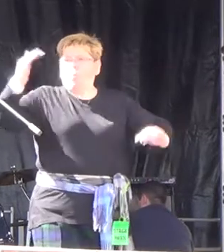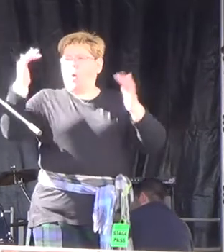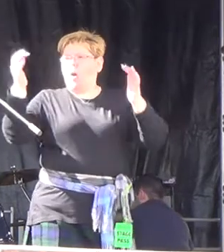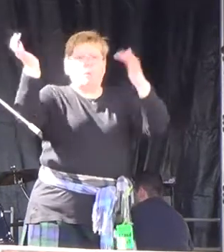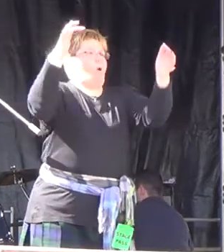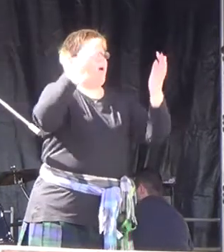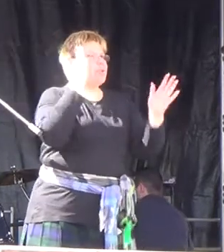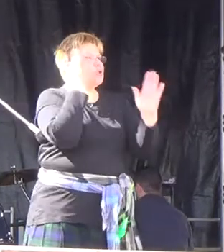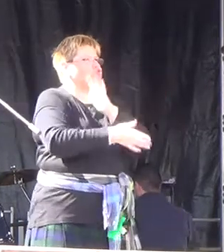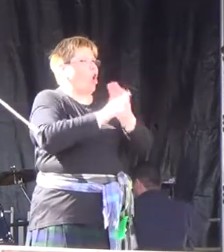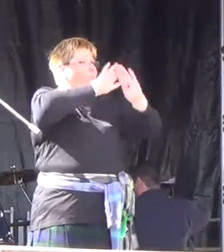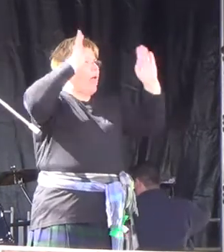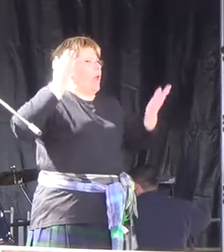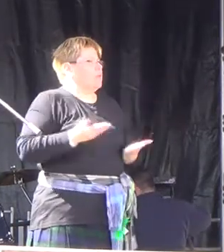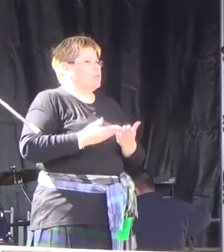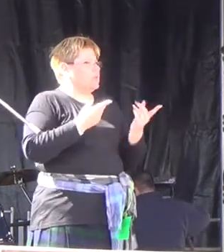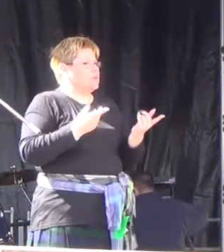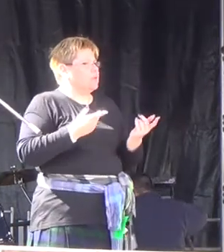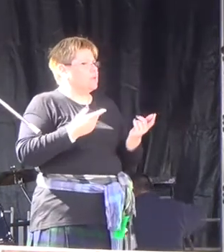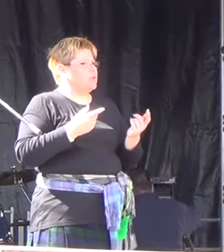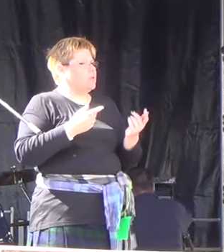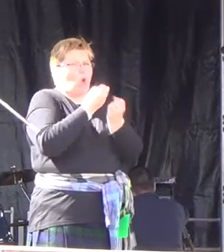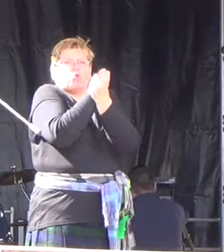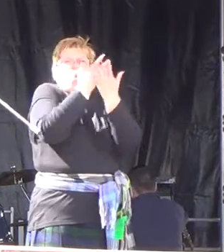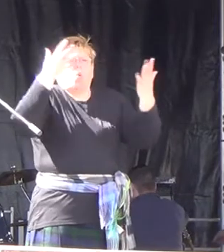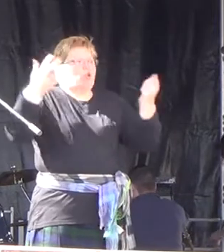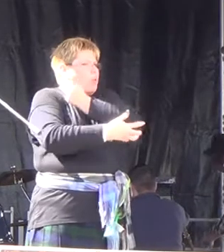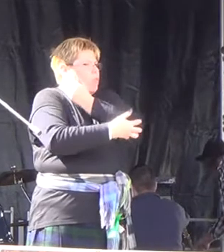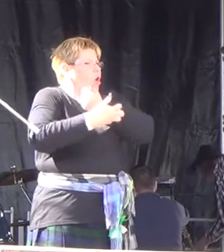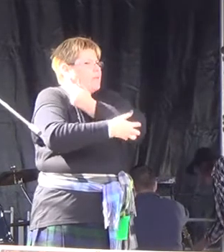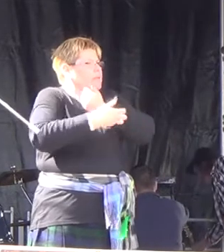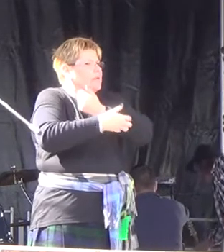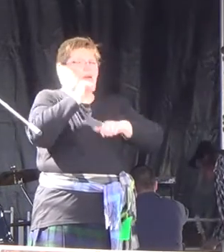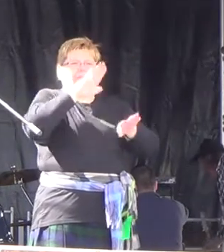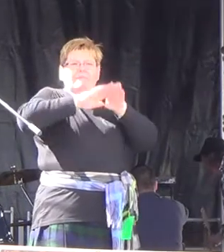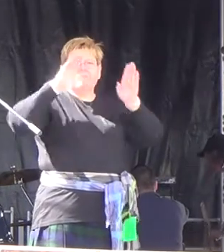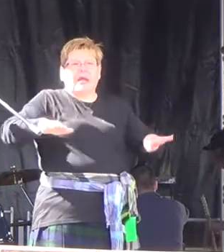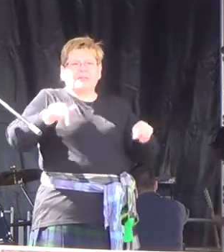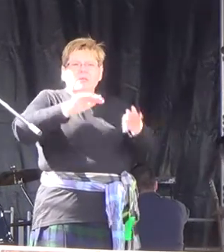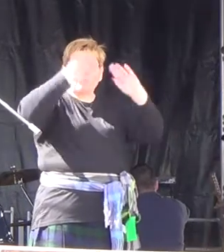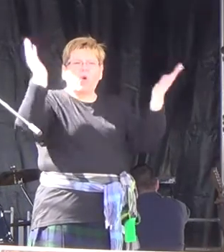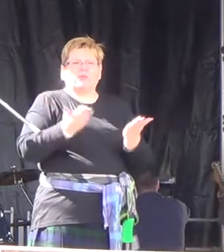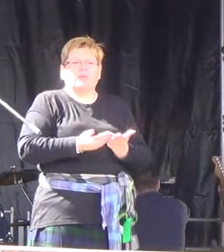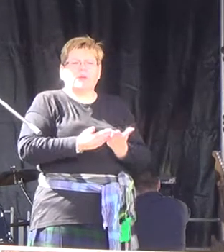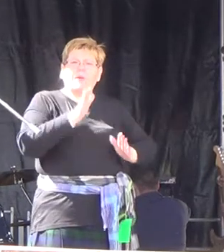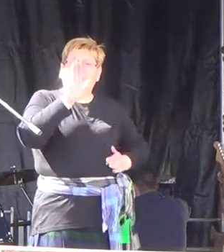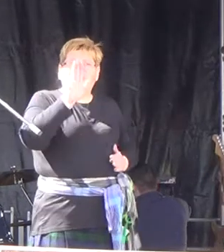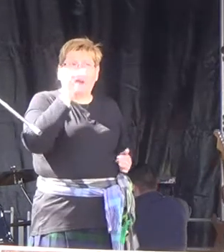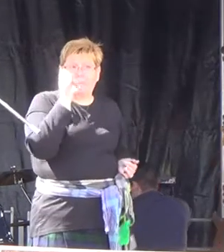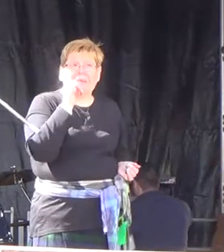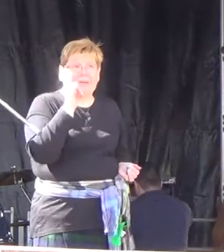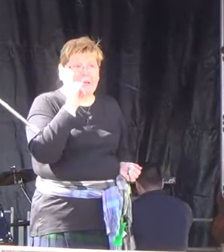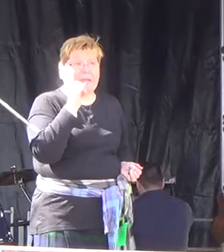and we're destroying the planet faster than we can heal it. And there is so much poverty and injustice in this world that maybe, just maybe,